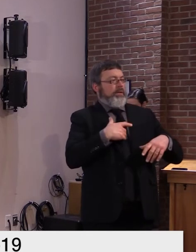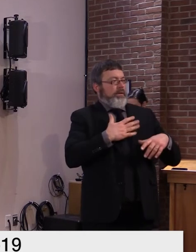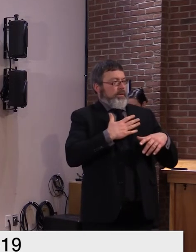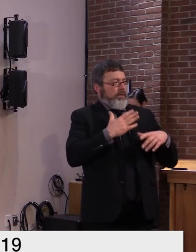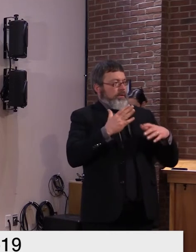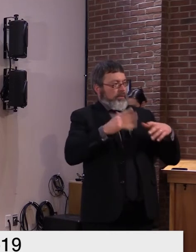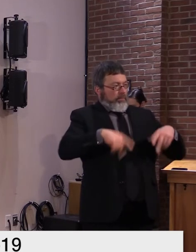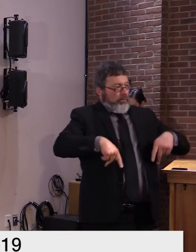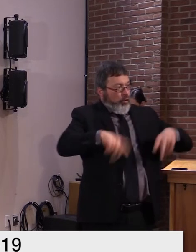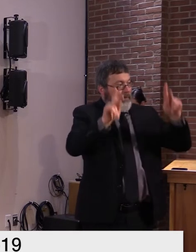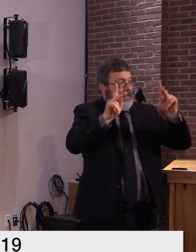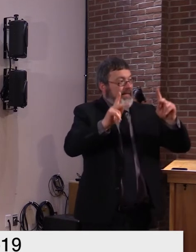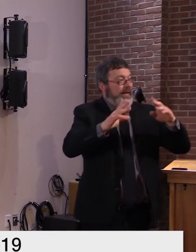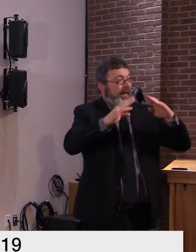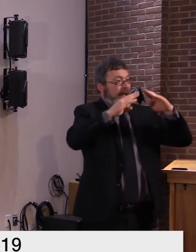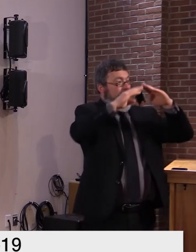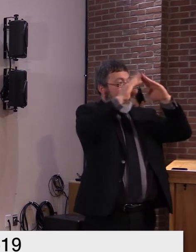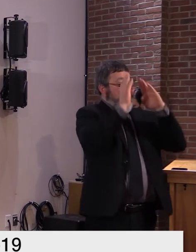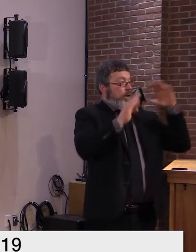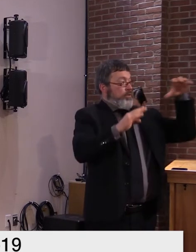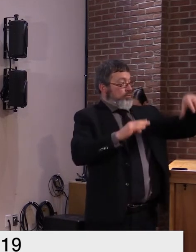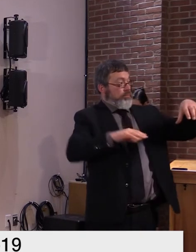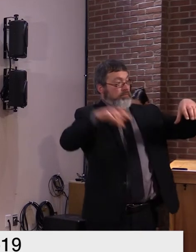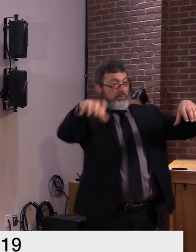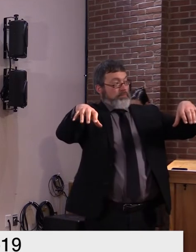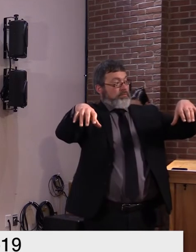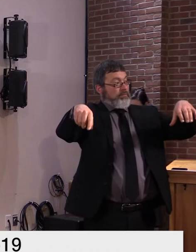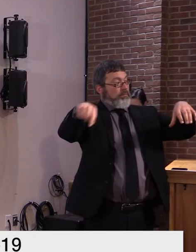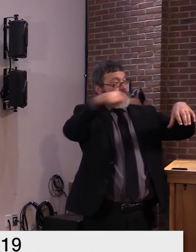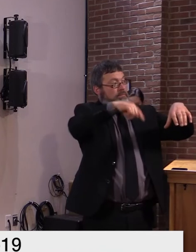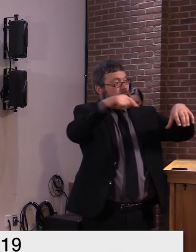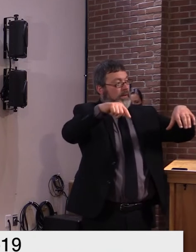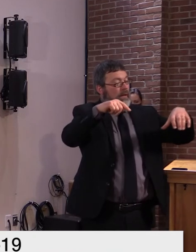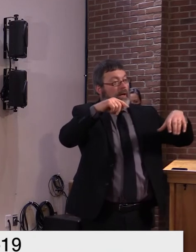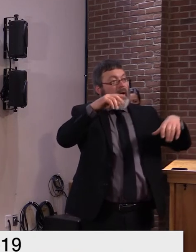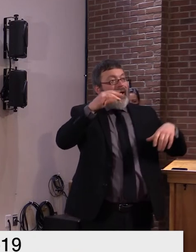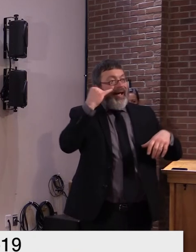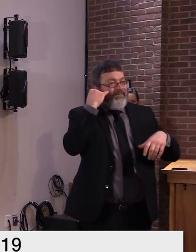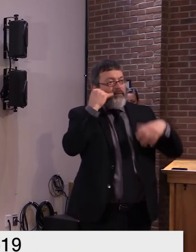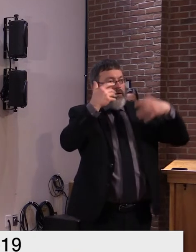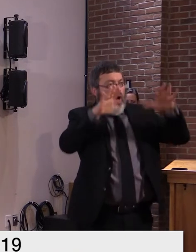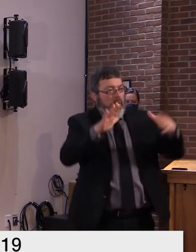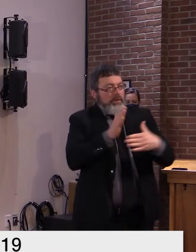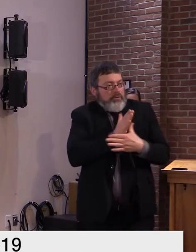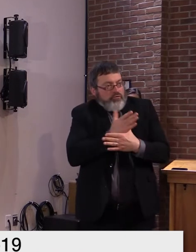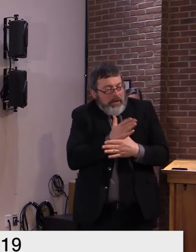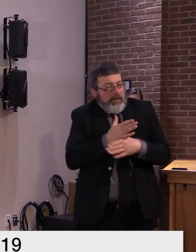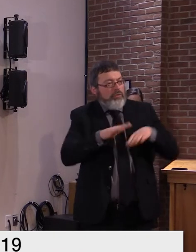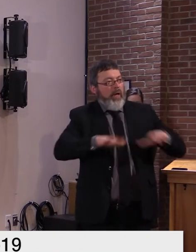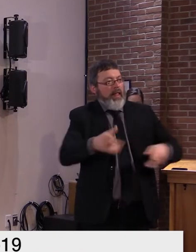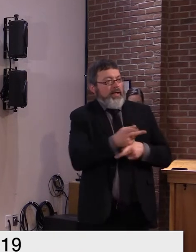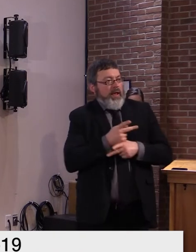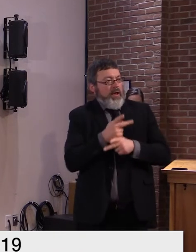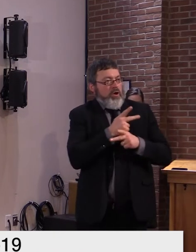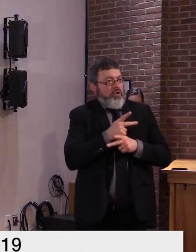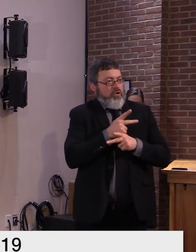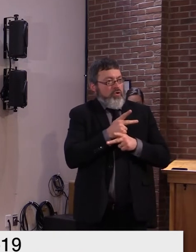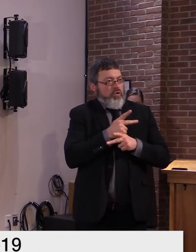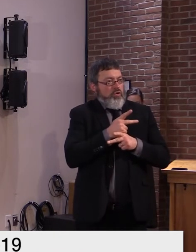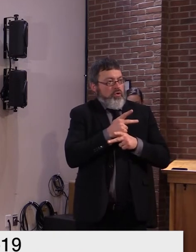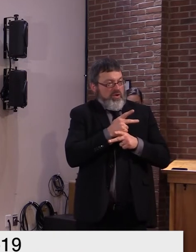child care or health care or it's the need as we think about but what we've asked is for multiple